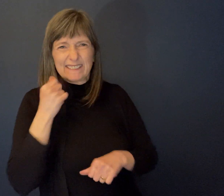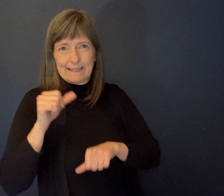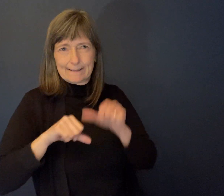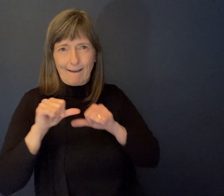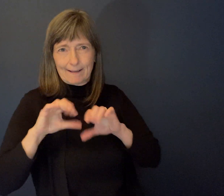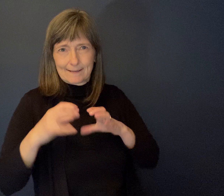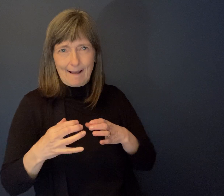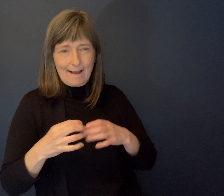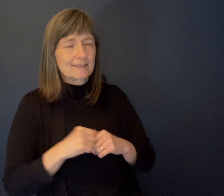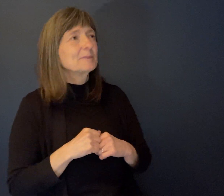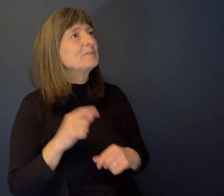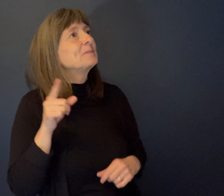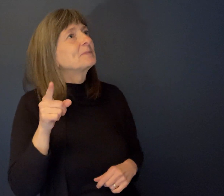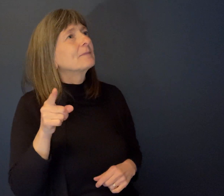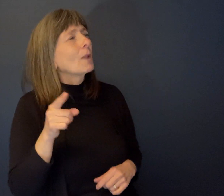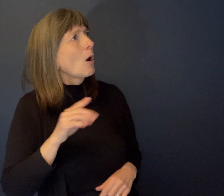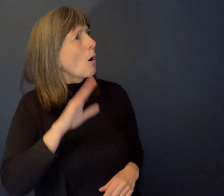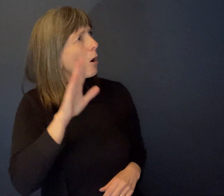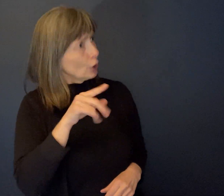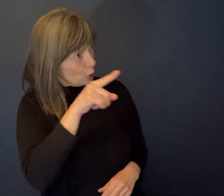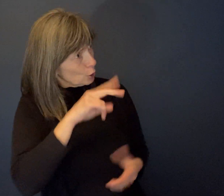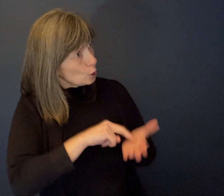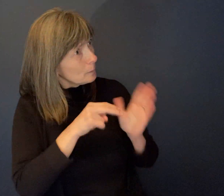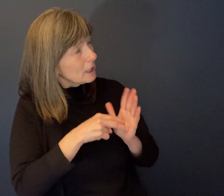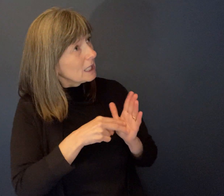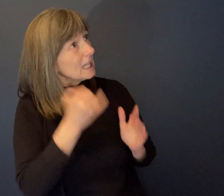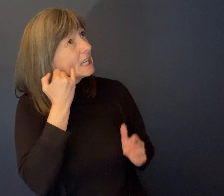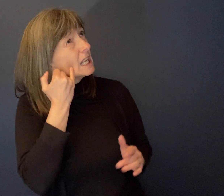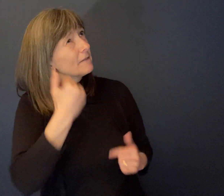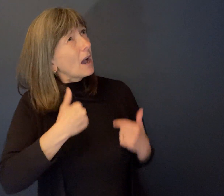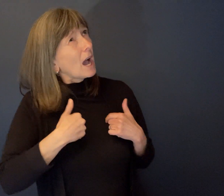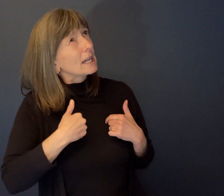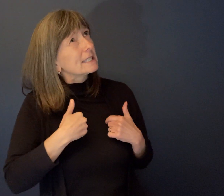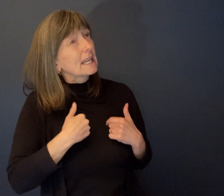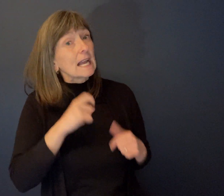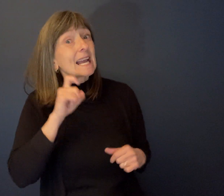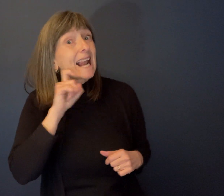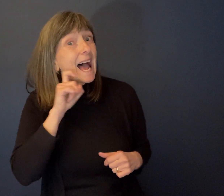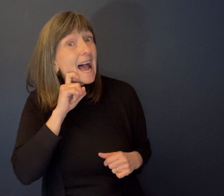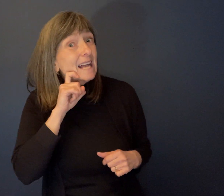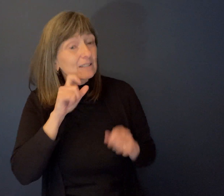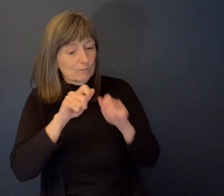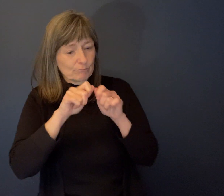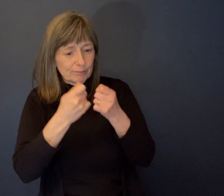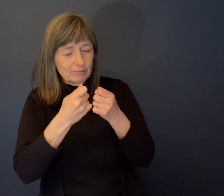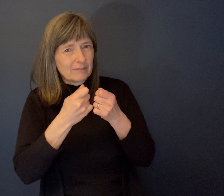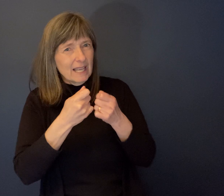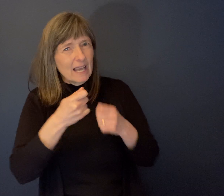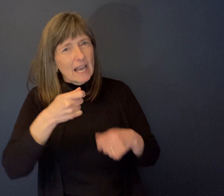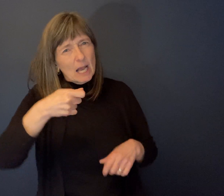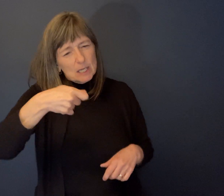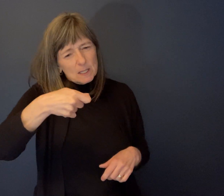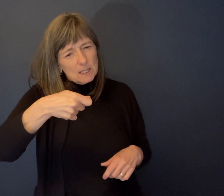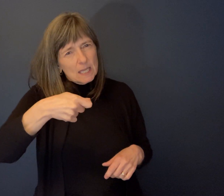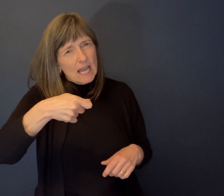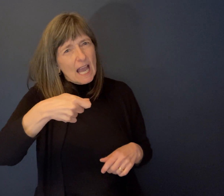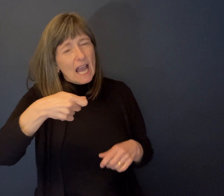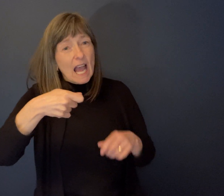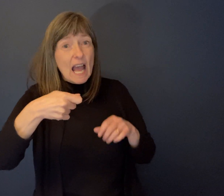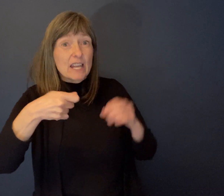He said, Oh, he says, so does that mean, he said, if I take a piece of glass and I hold it in such a way and the sun goes down through